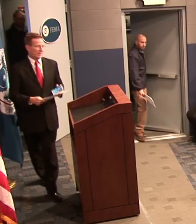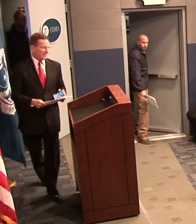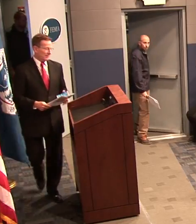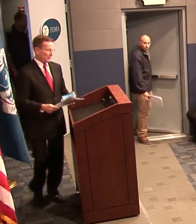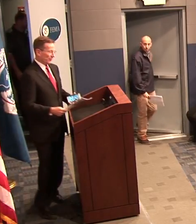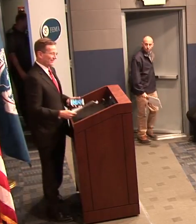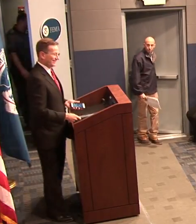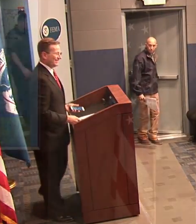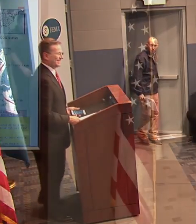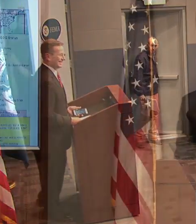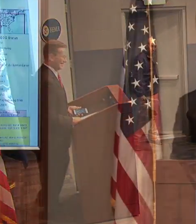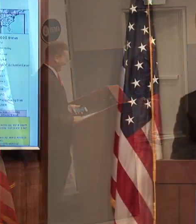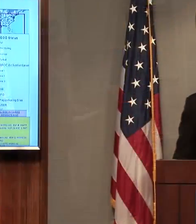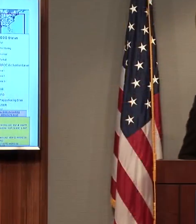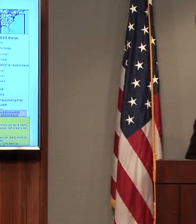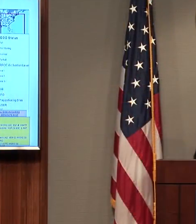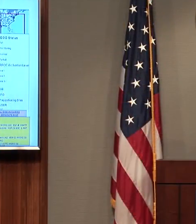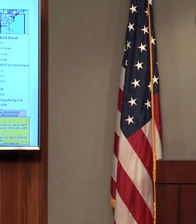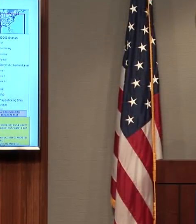Just me. Good morning.